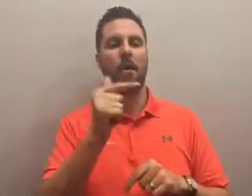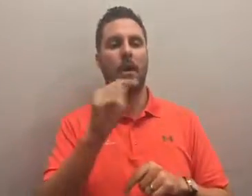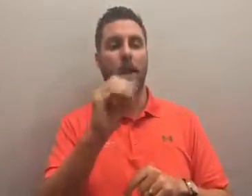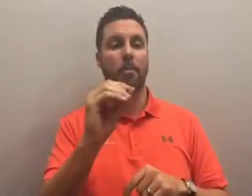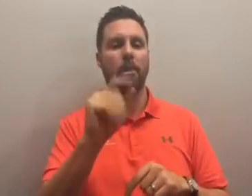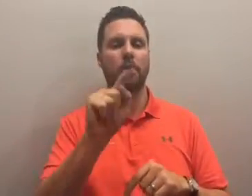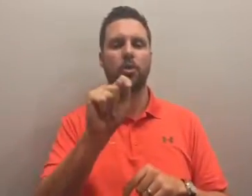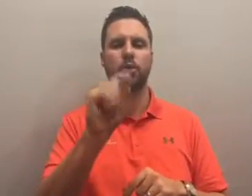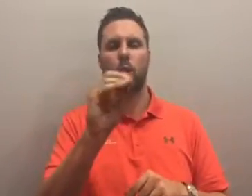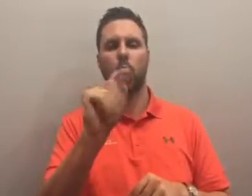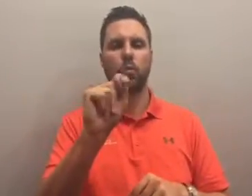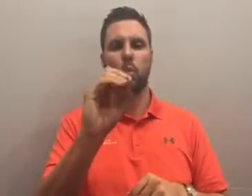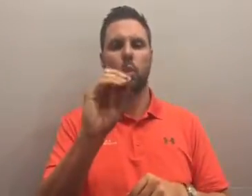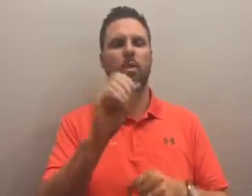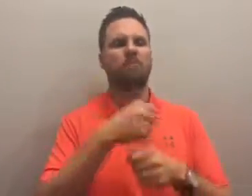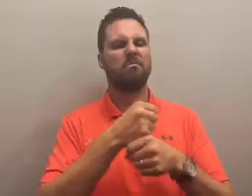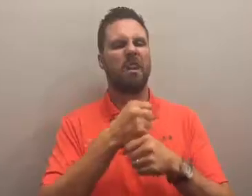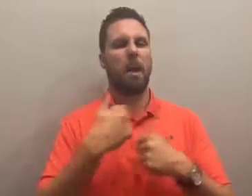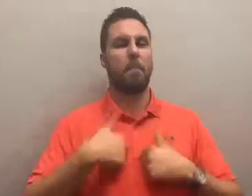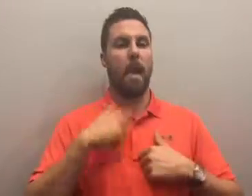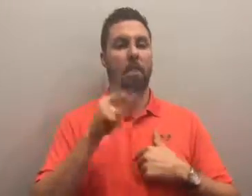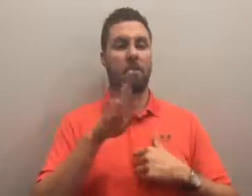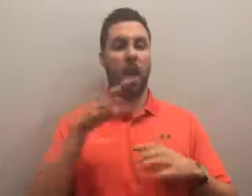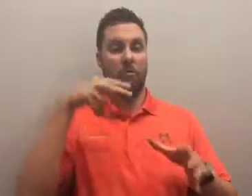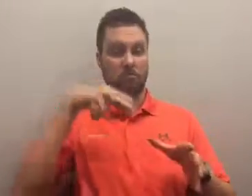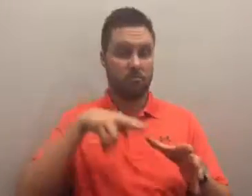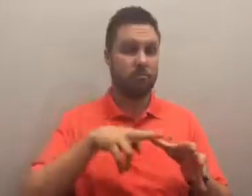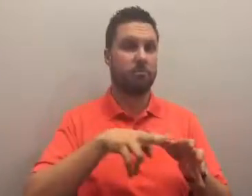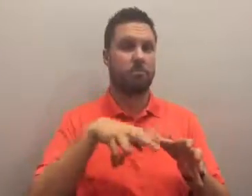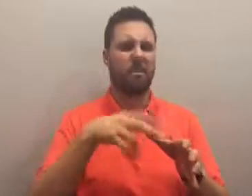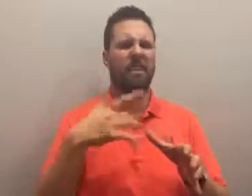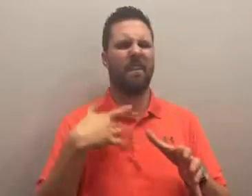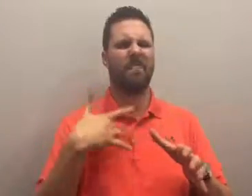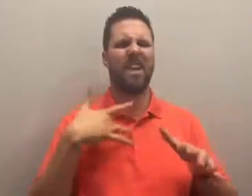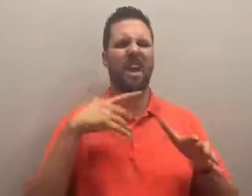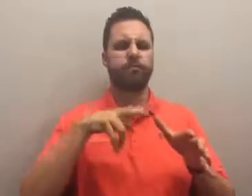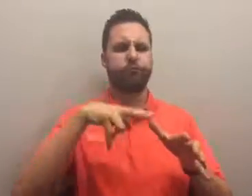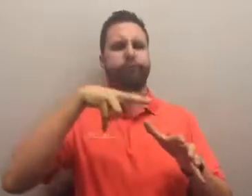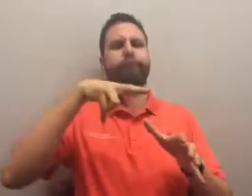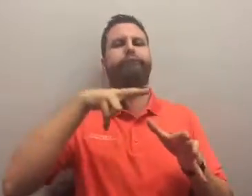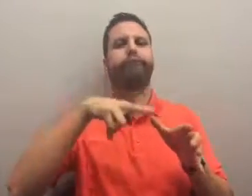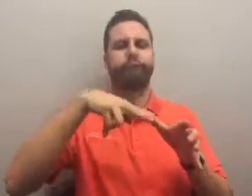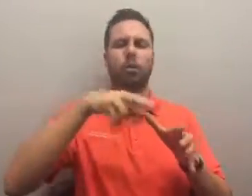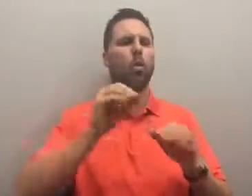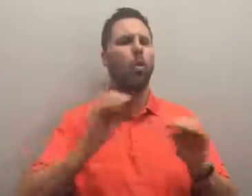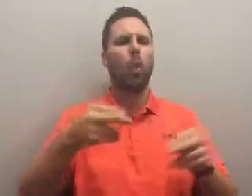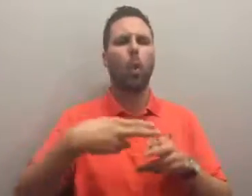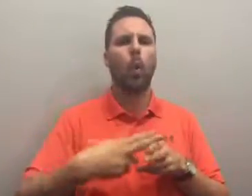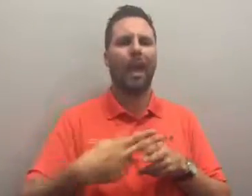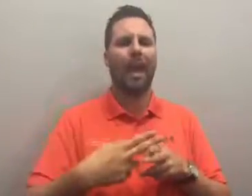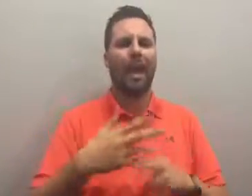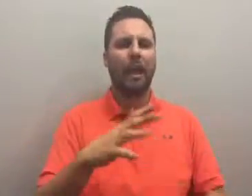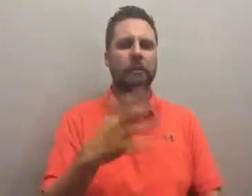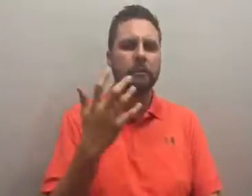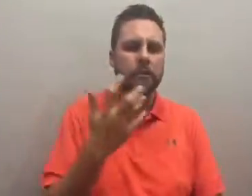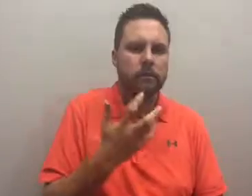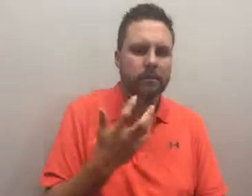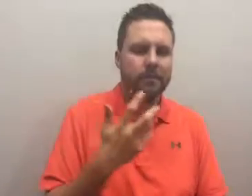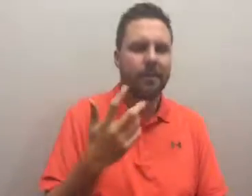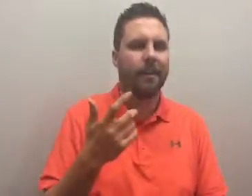zero gravity weightlessness to provide a level of complete relaxation and I don't know about you but I